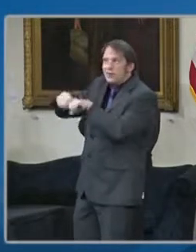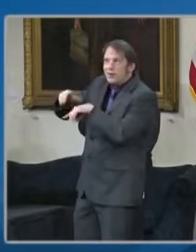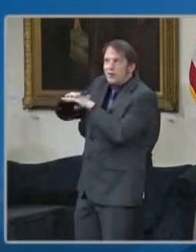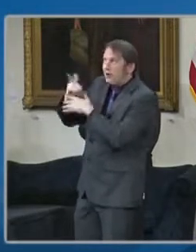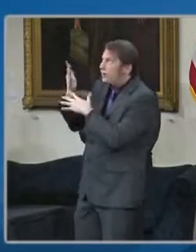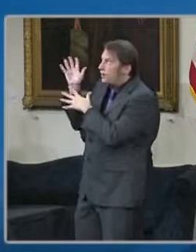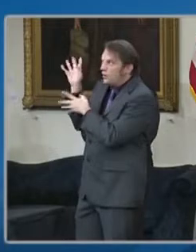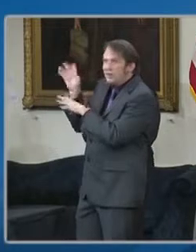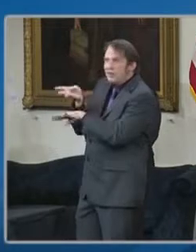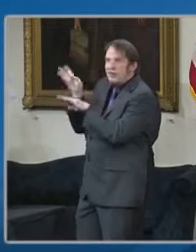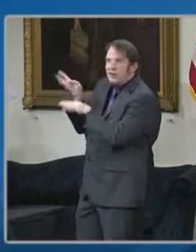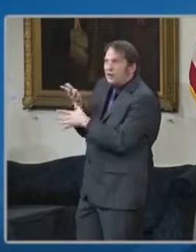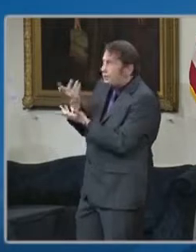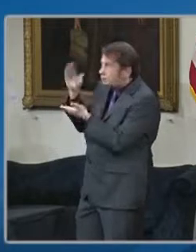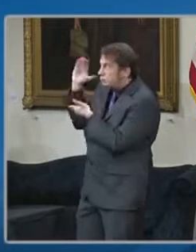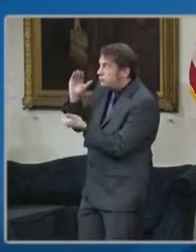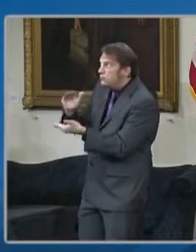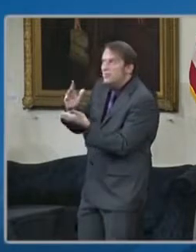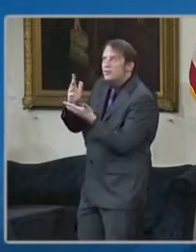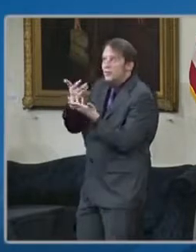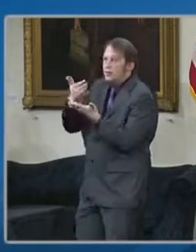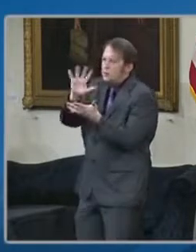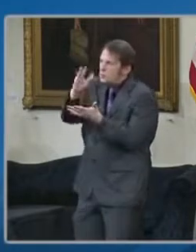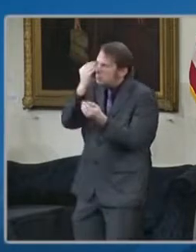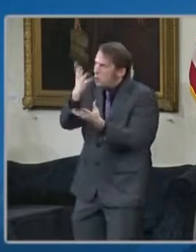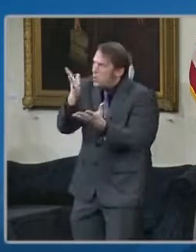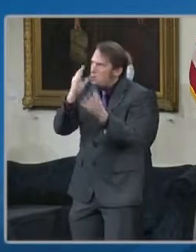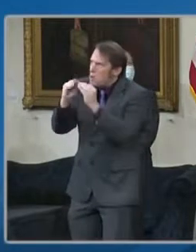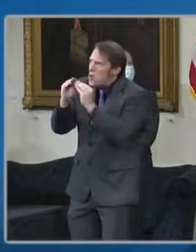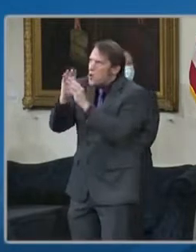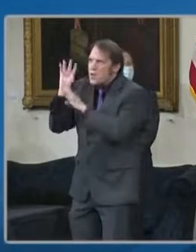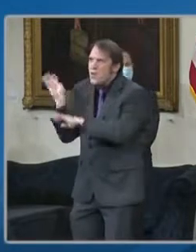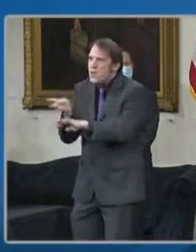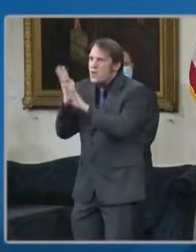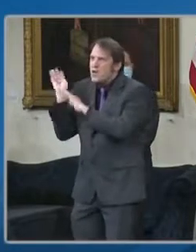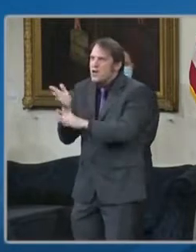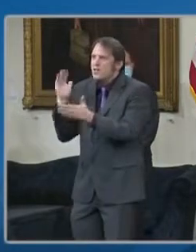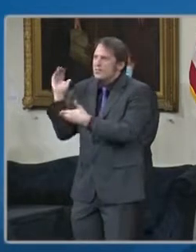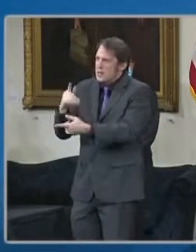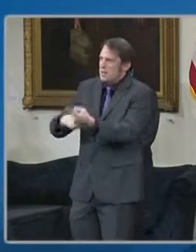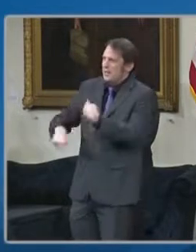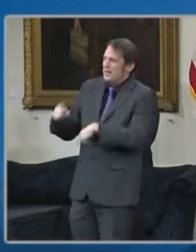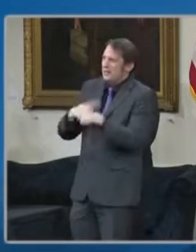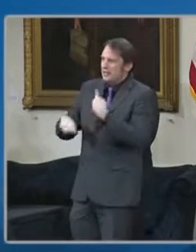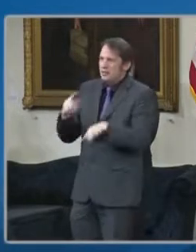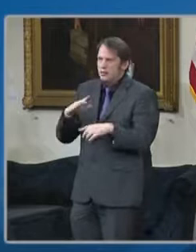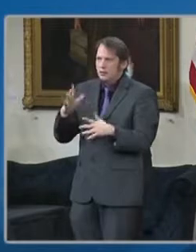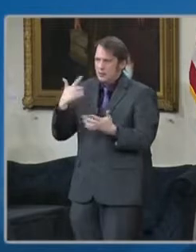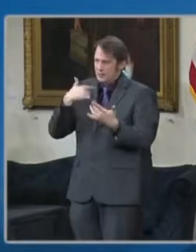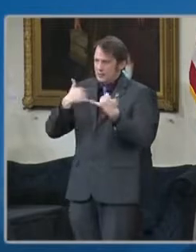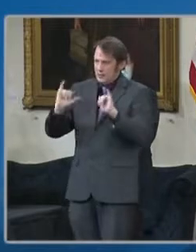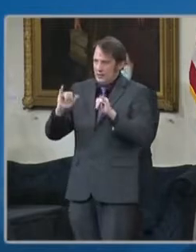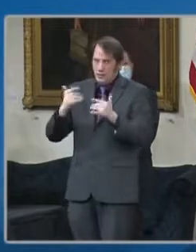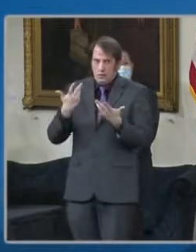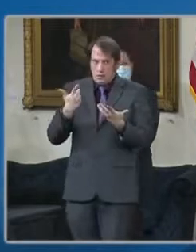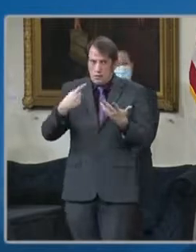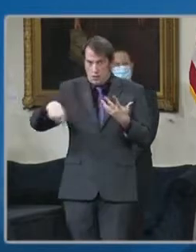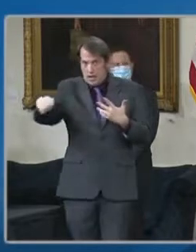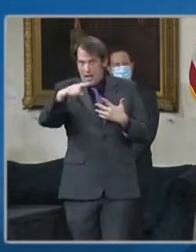to be clear, we do expect that demand will continue to outpace the supply for at least the next several weeks.